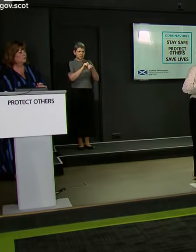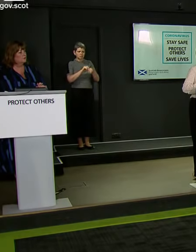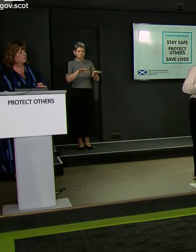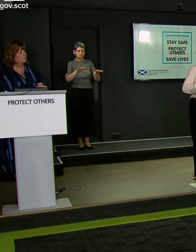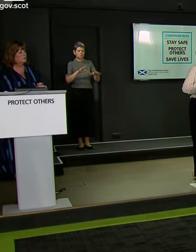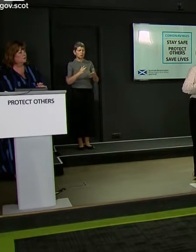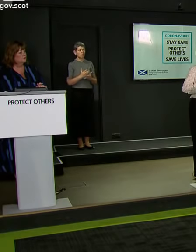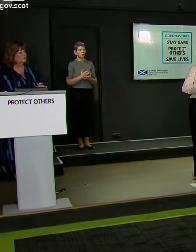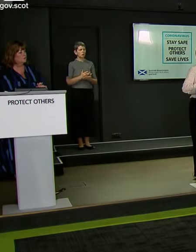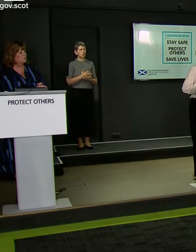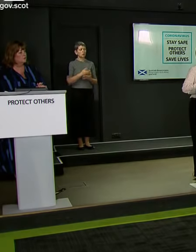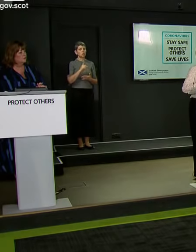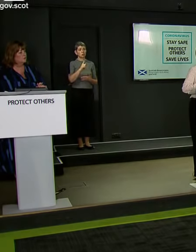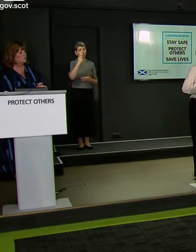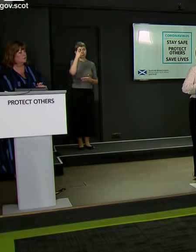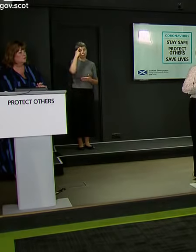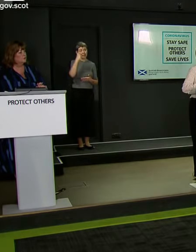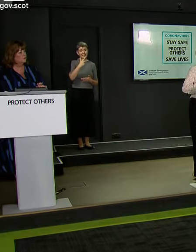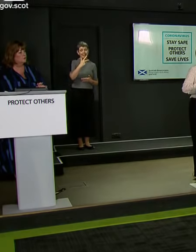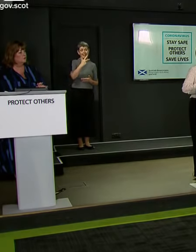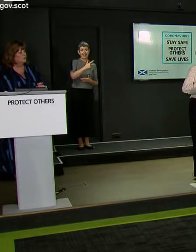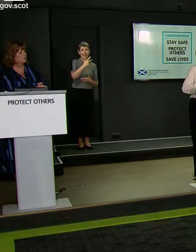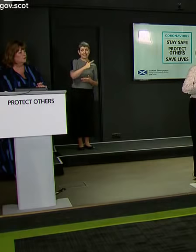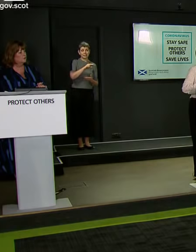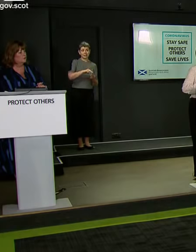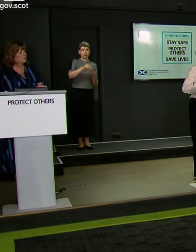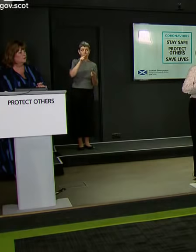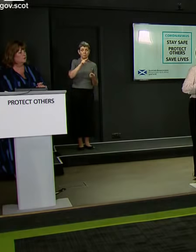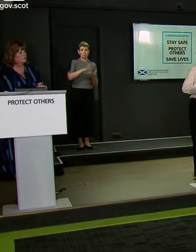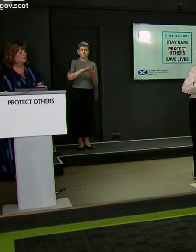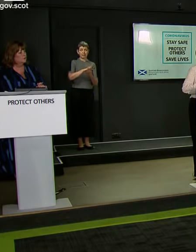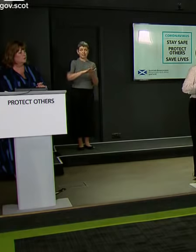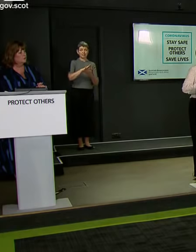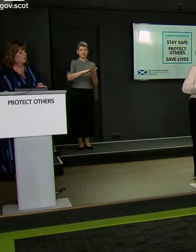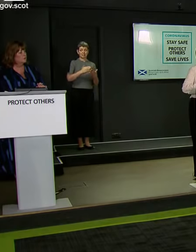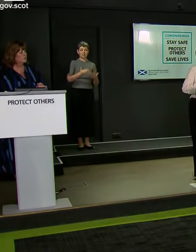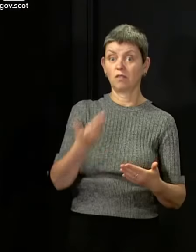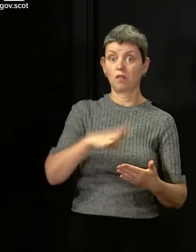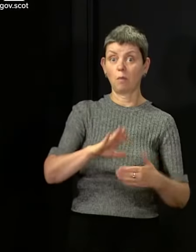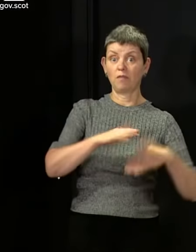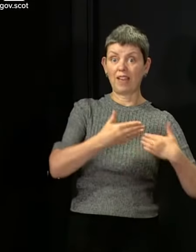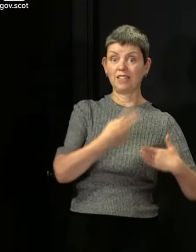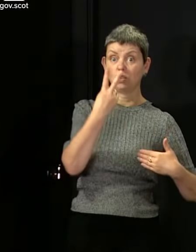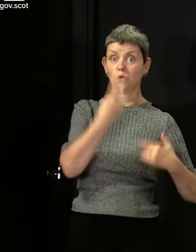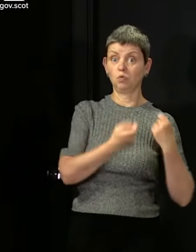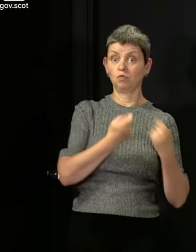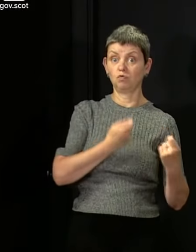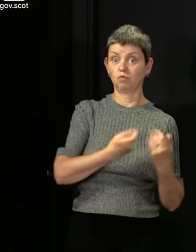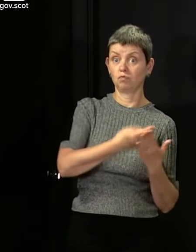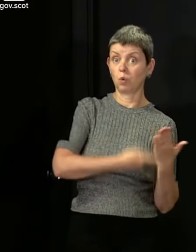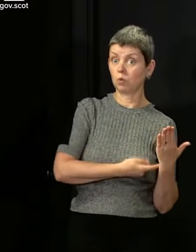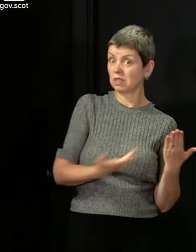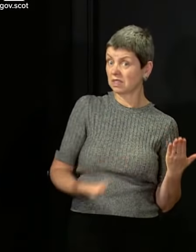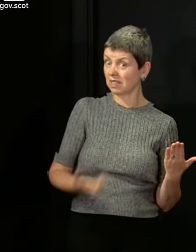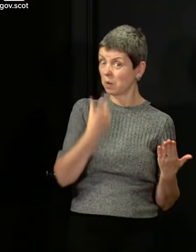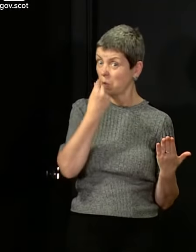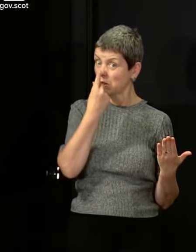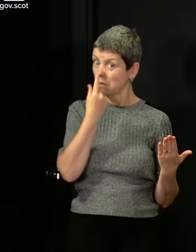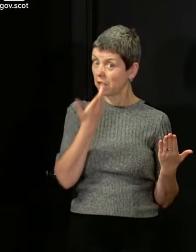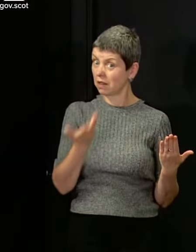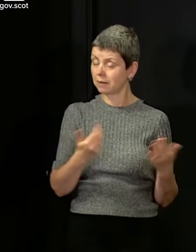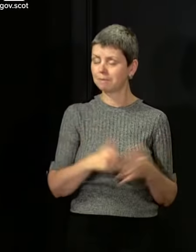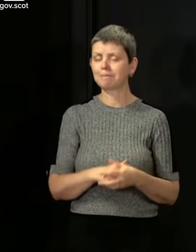this could be linked to some of the easing we saw about three weeks ago in Phase 2? Thank you. I'll hand over to Jason in a second.